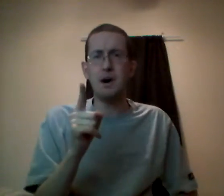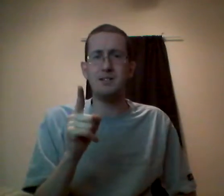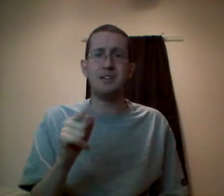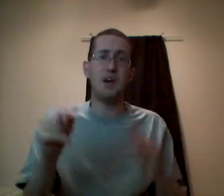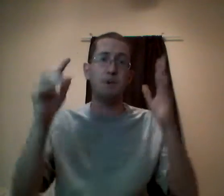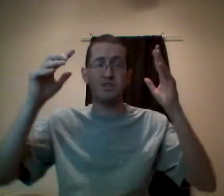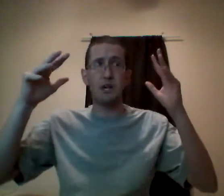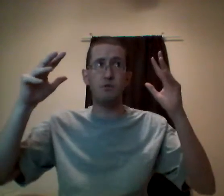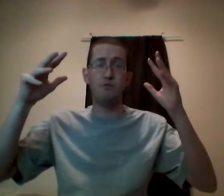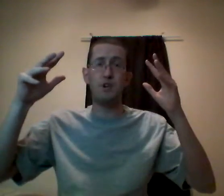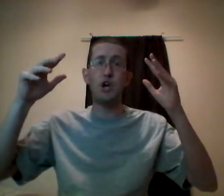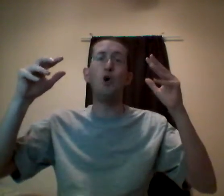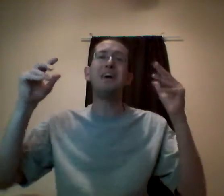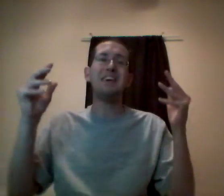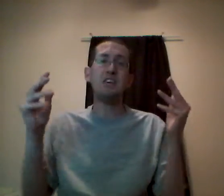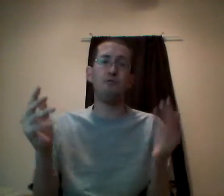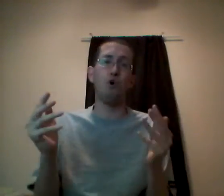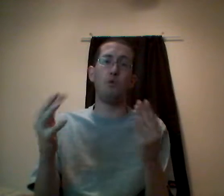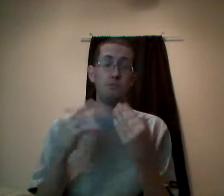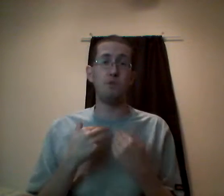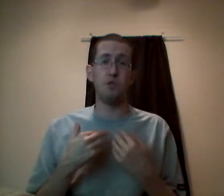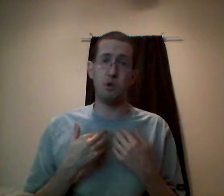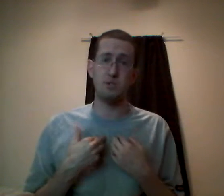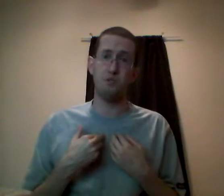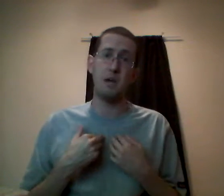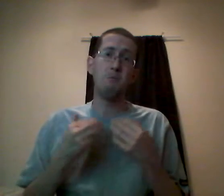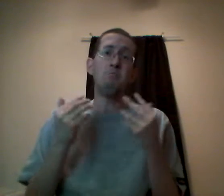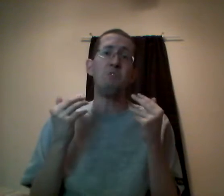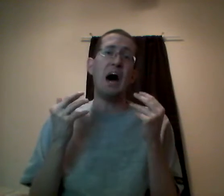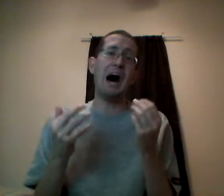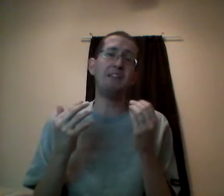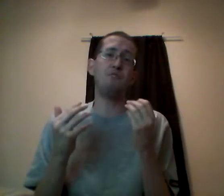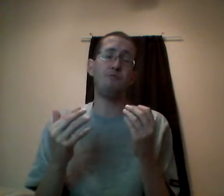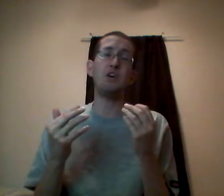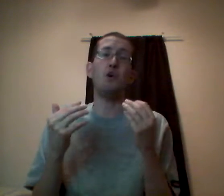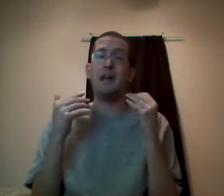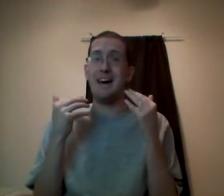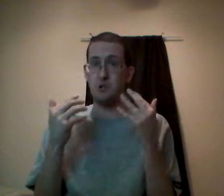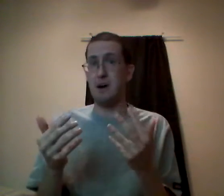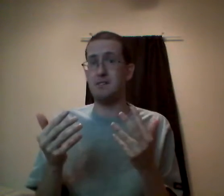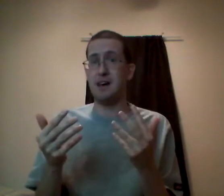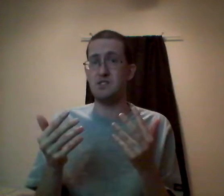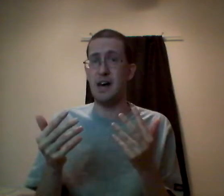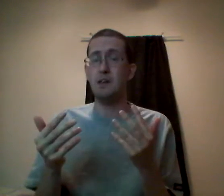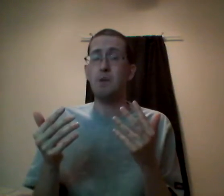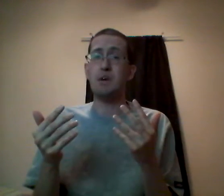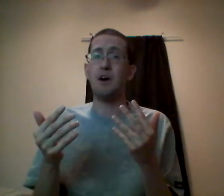monetize that because I included the video in full with minimal interruptions from me. I didn't feel that I should monetize that because